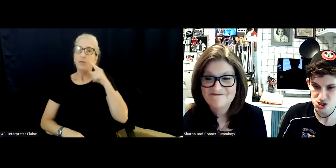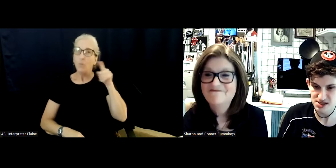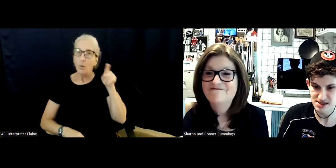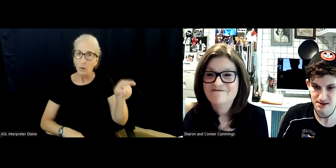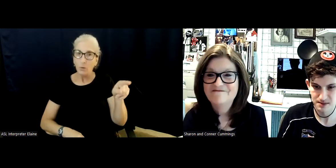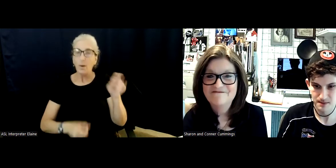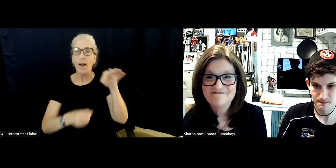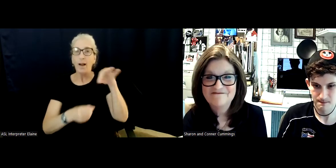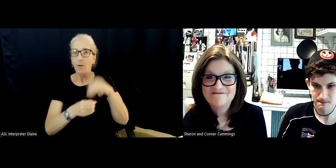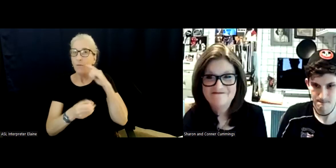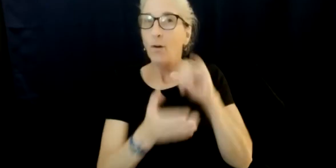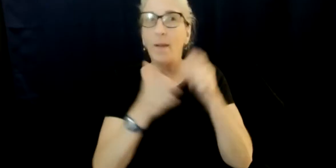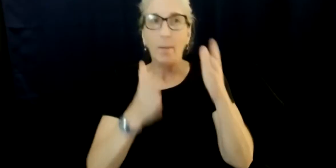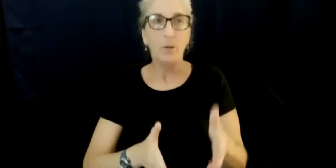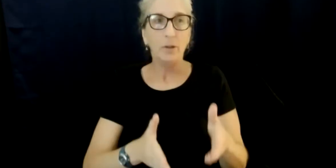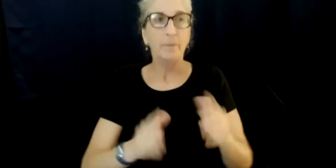questions.